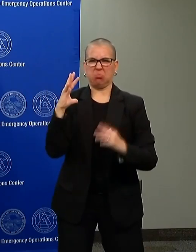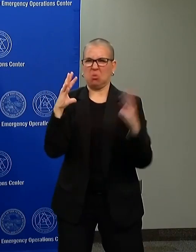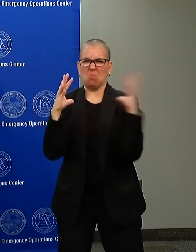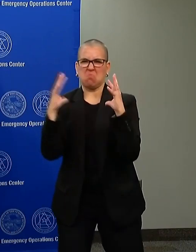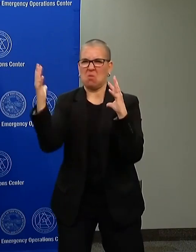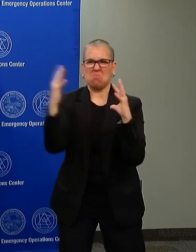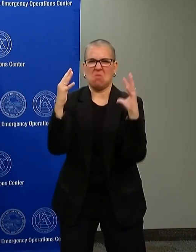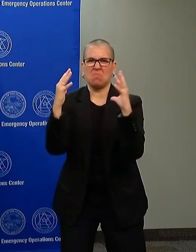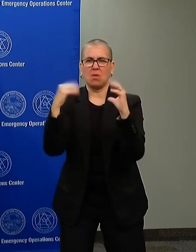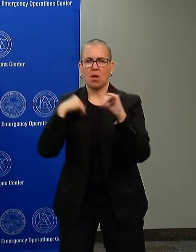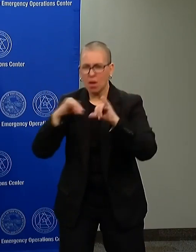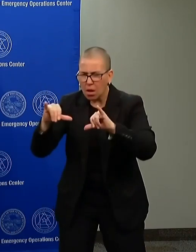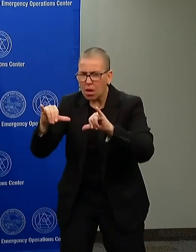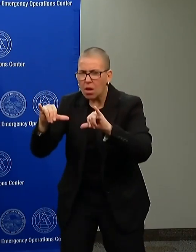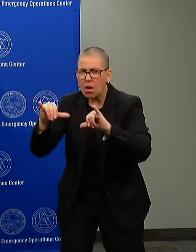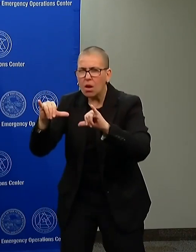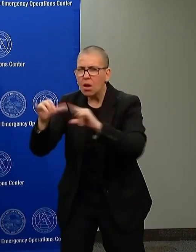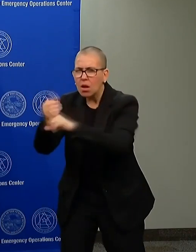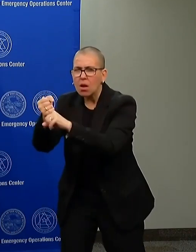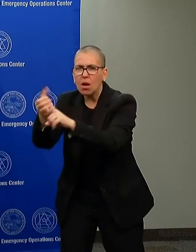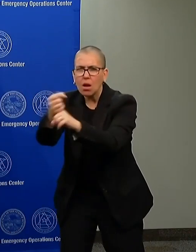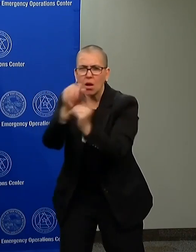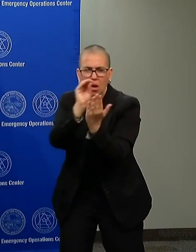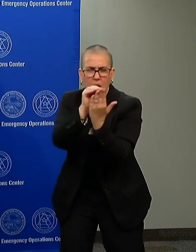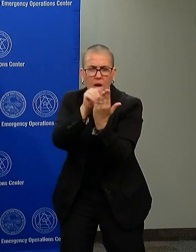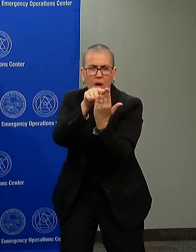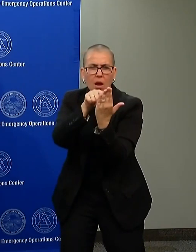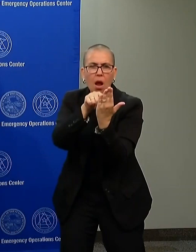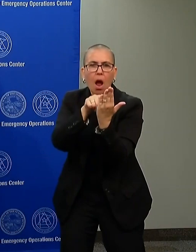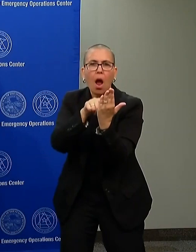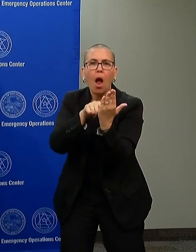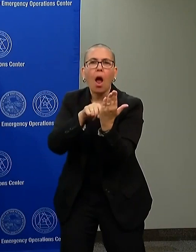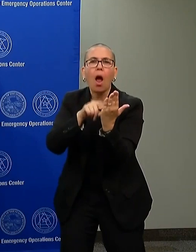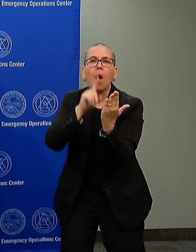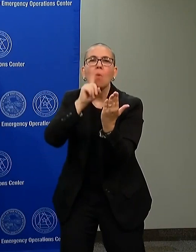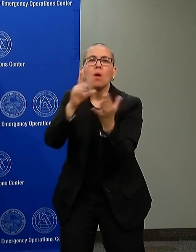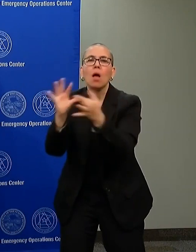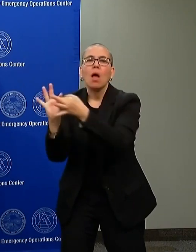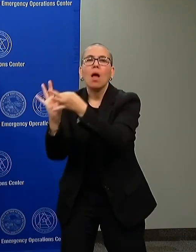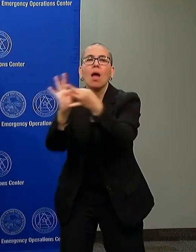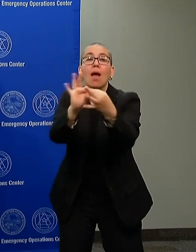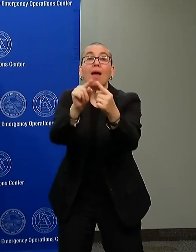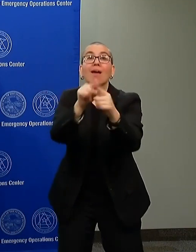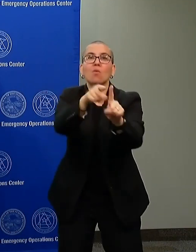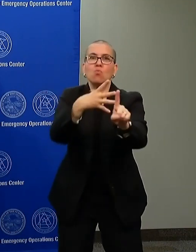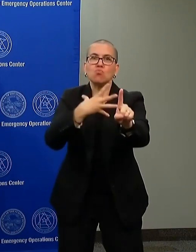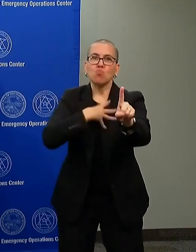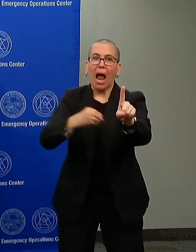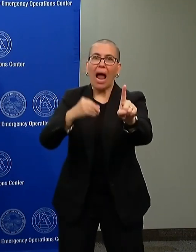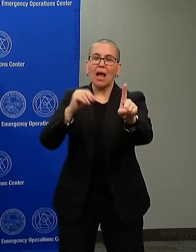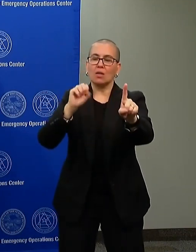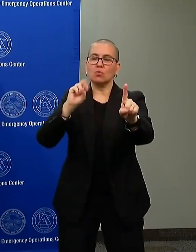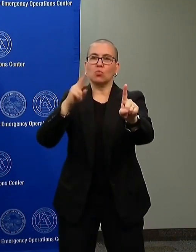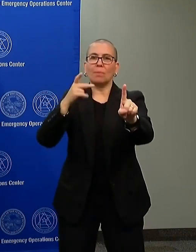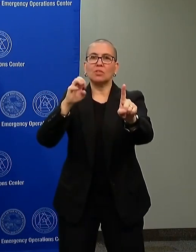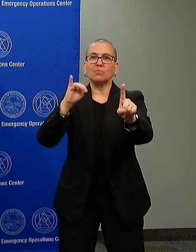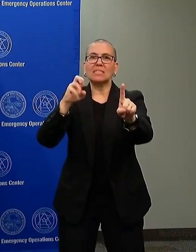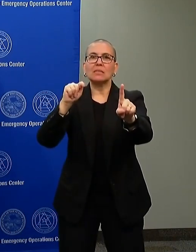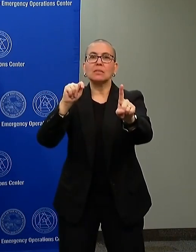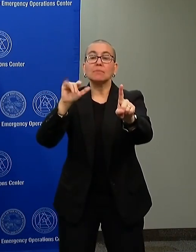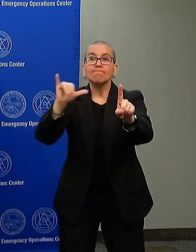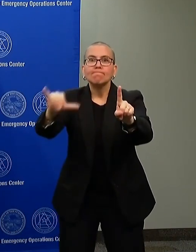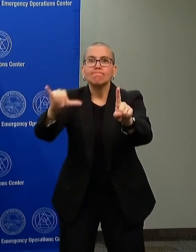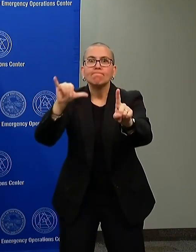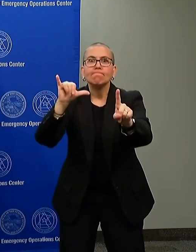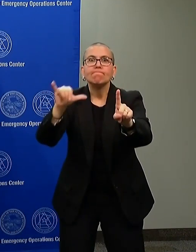on and that we have information, are they connected to those platforms? We have seen flyers about protests where folks have talked